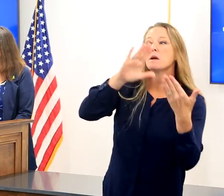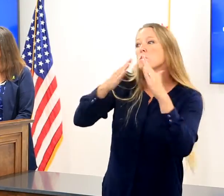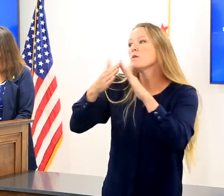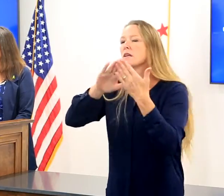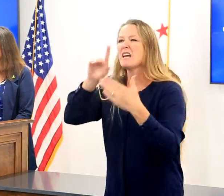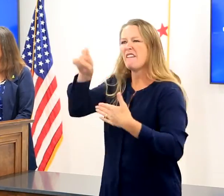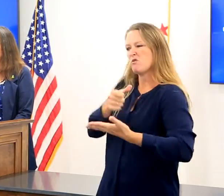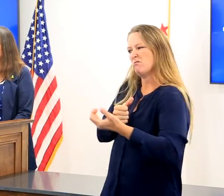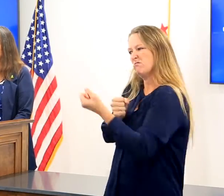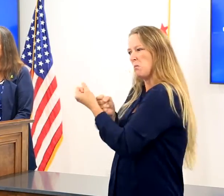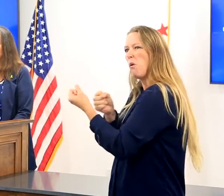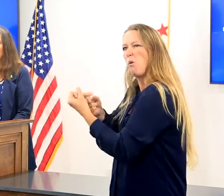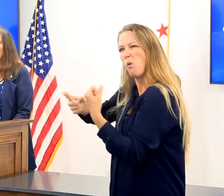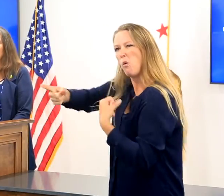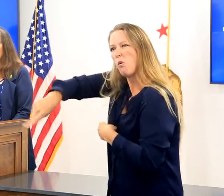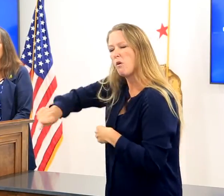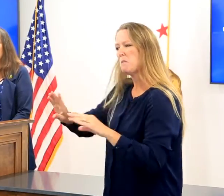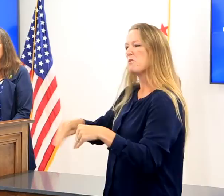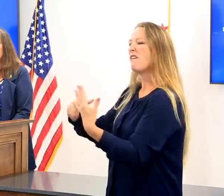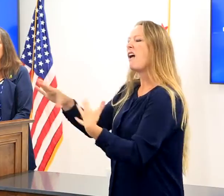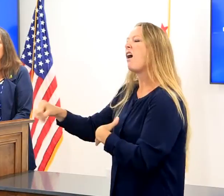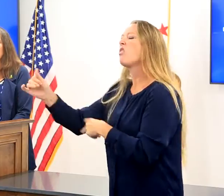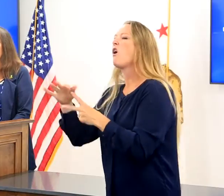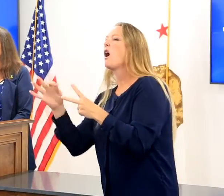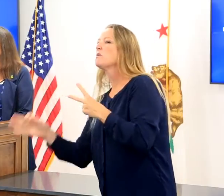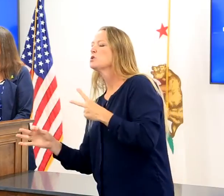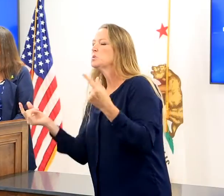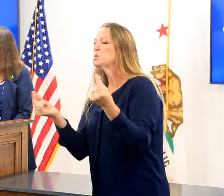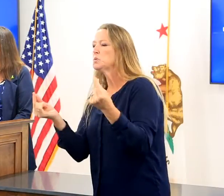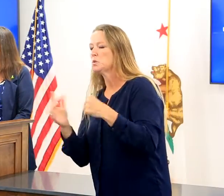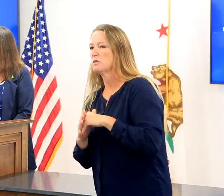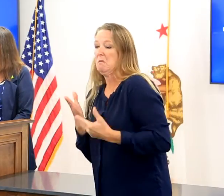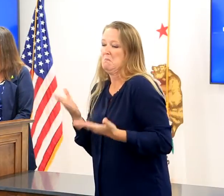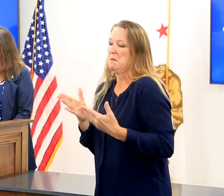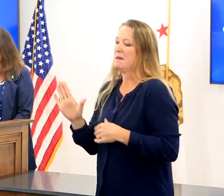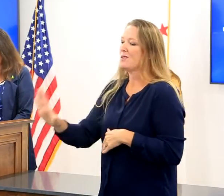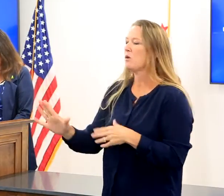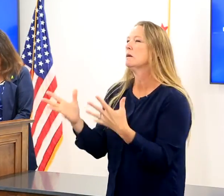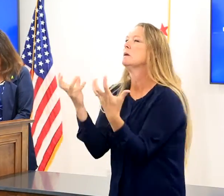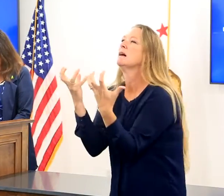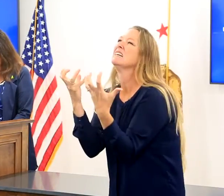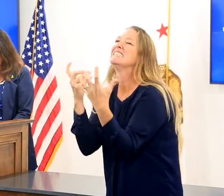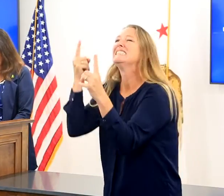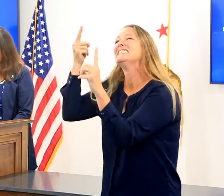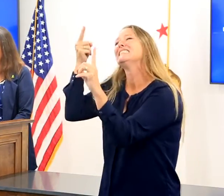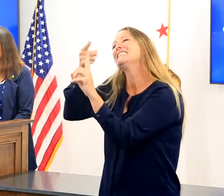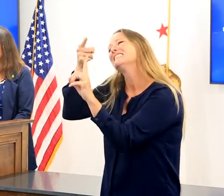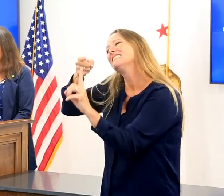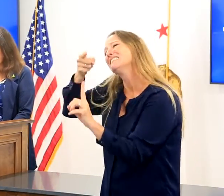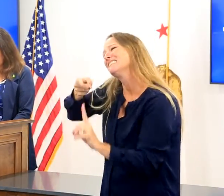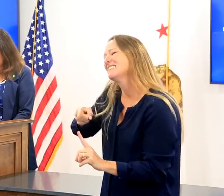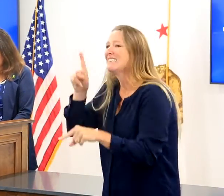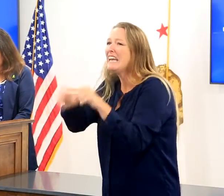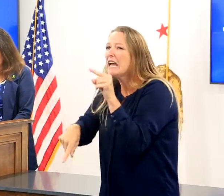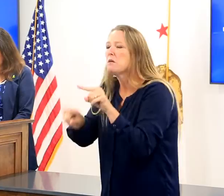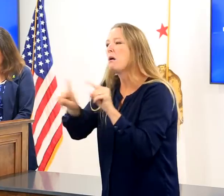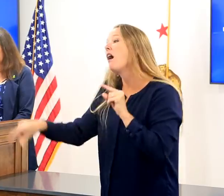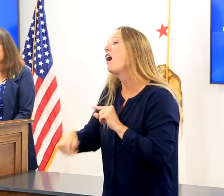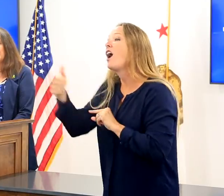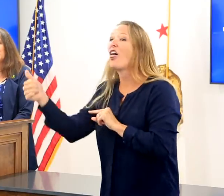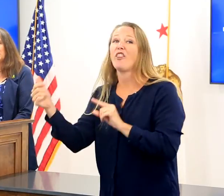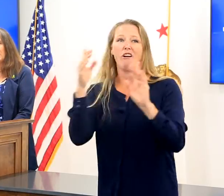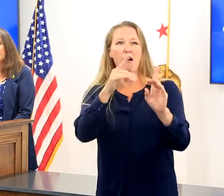them alternatives. They may not be achieving those things but there's a lot of other things they can achieve. Focus on reminding